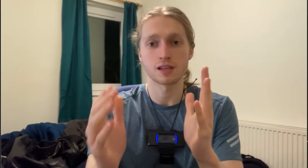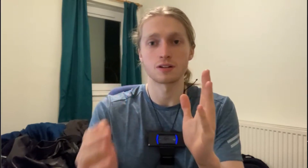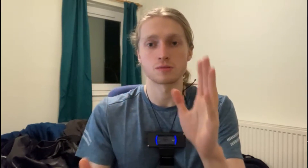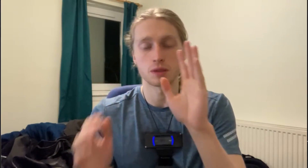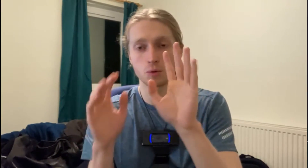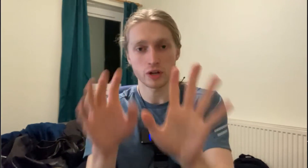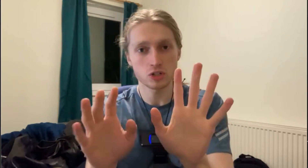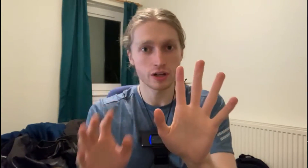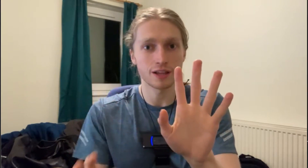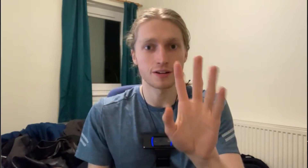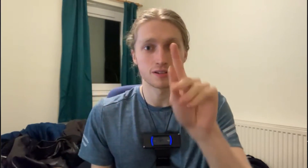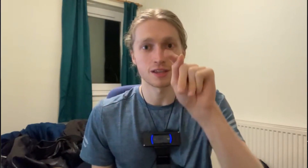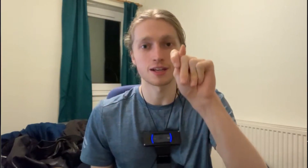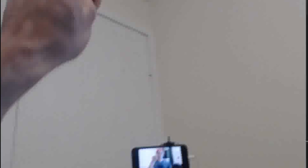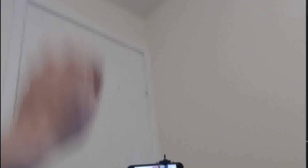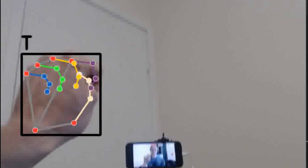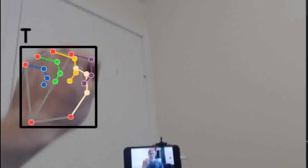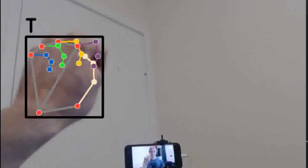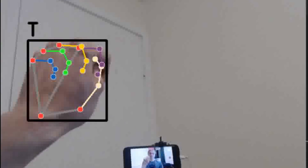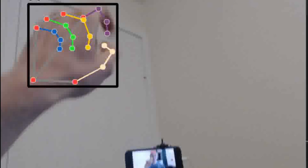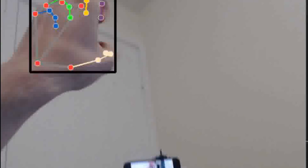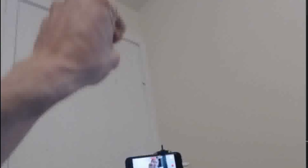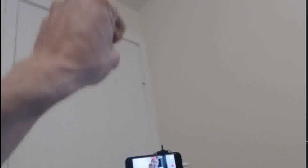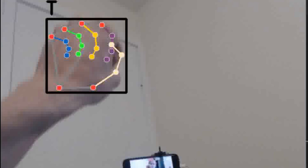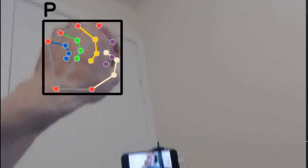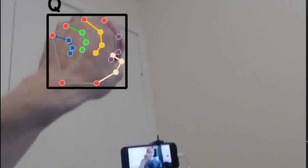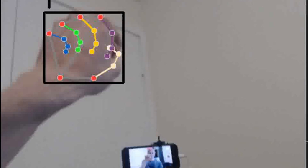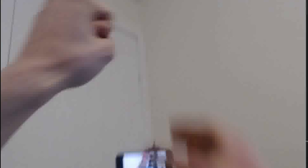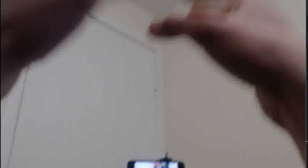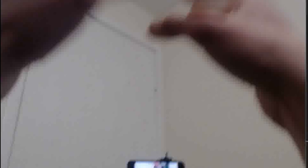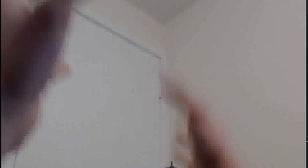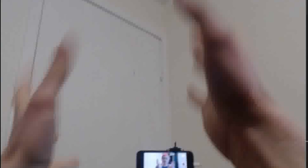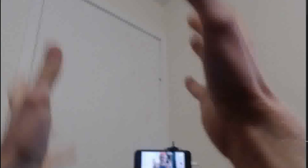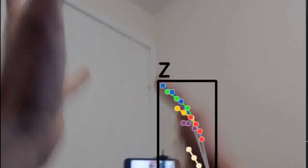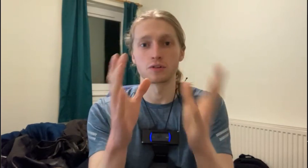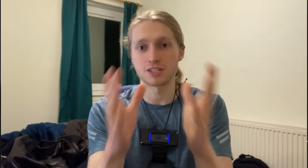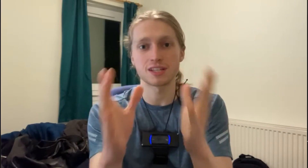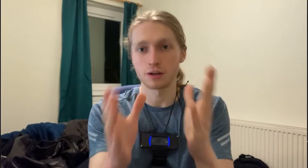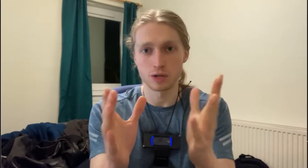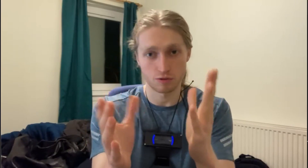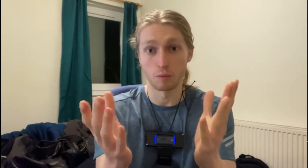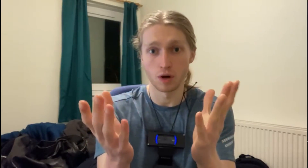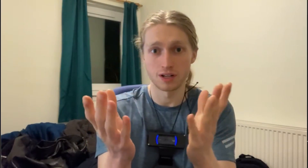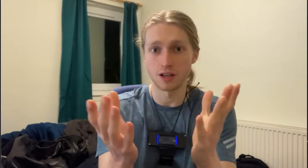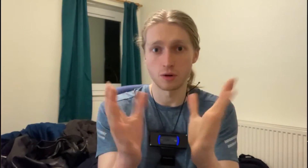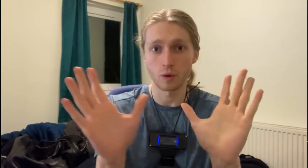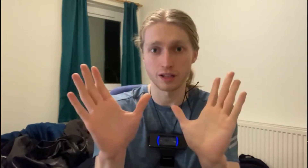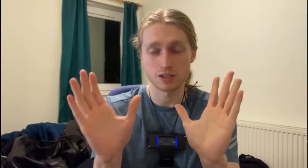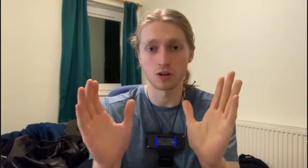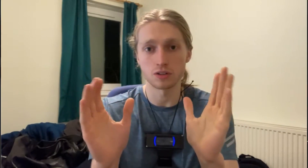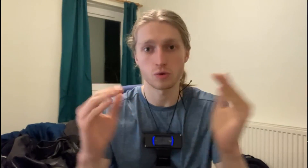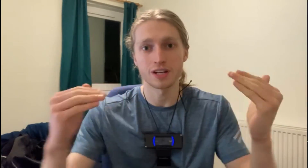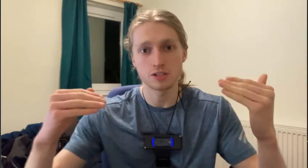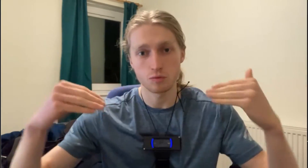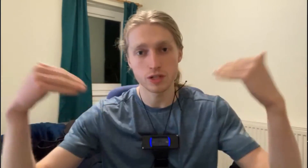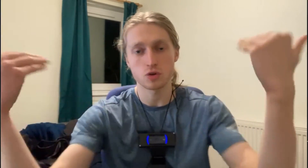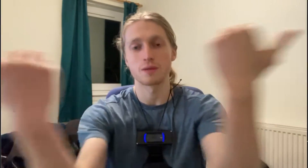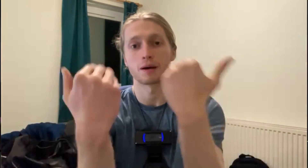letters, but the more intricate letters, like T and E, just cannot distinguish from one another well at all. So I need to retrain my